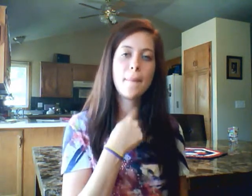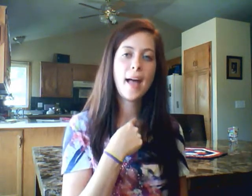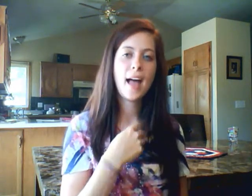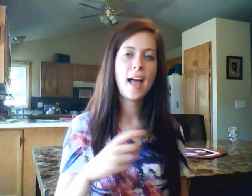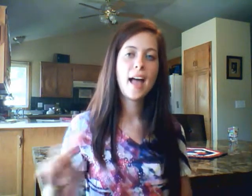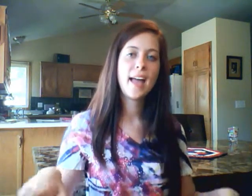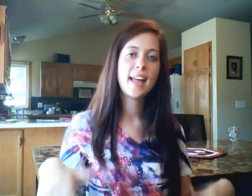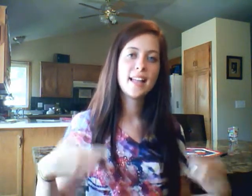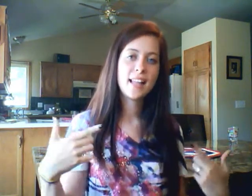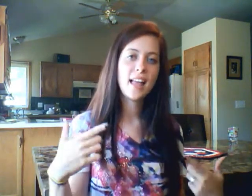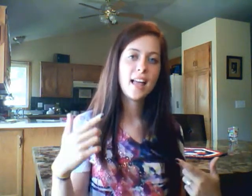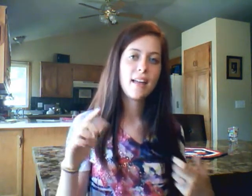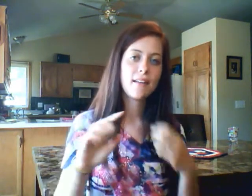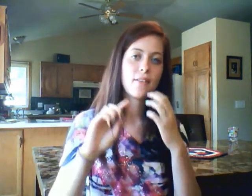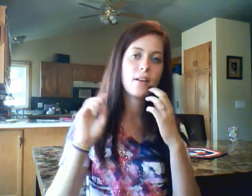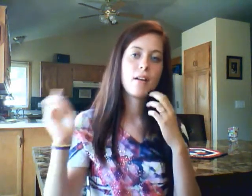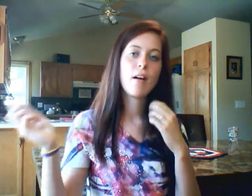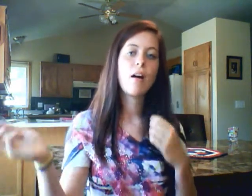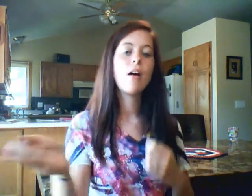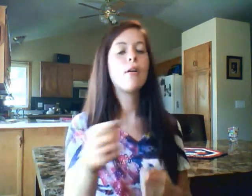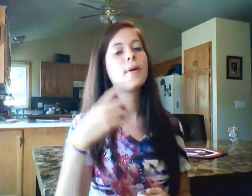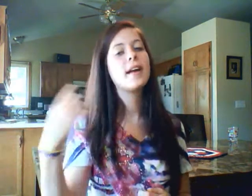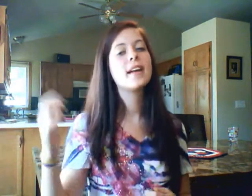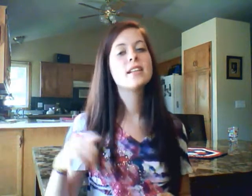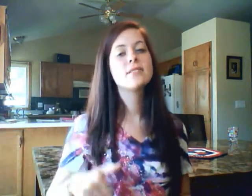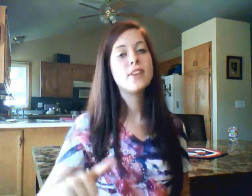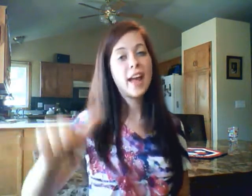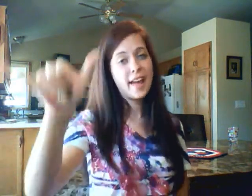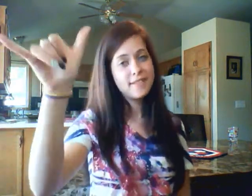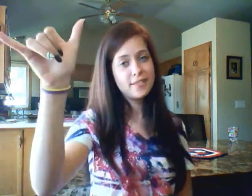my life, always, forever.